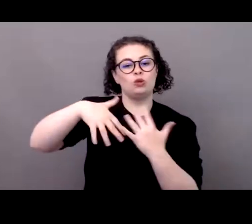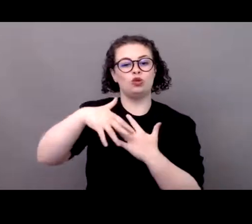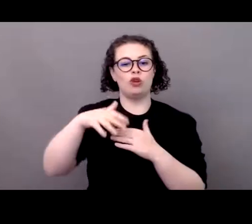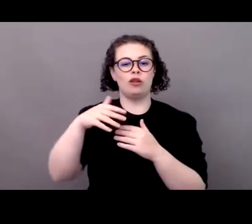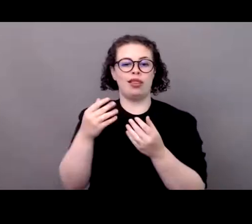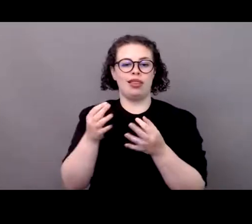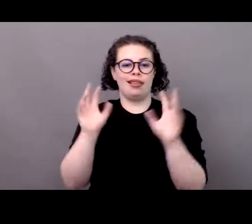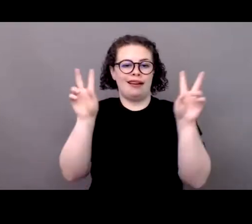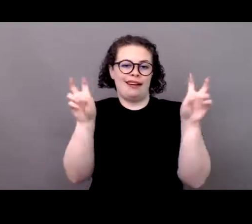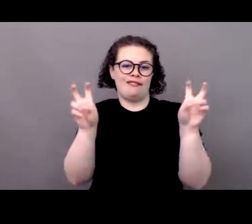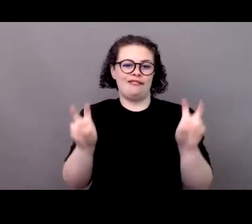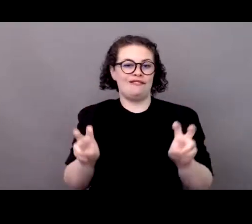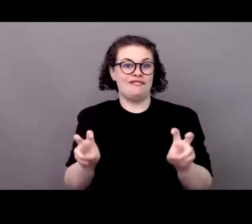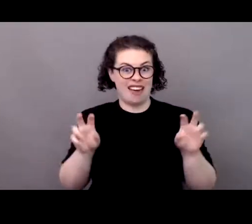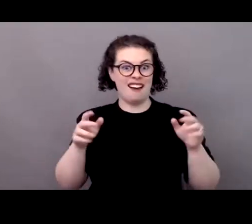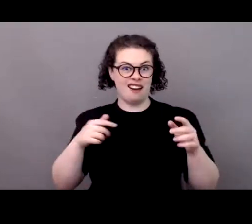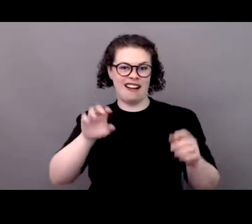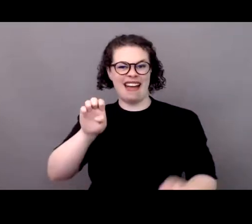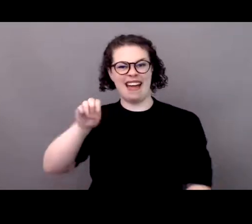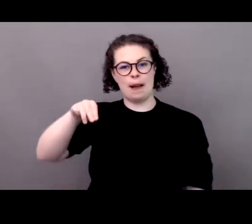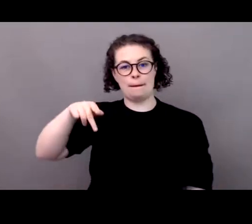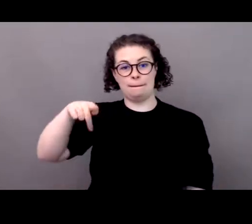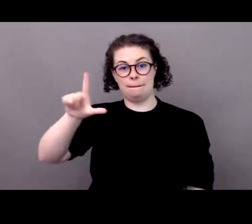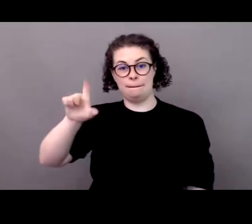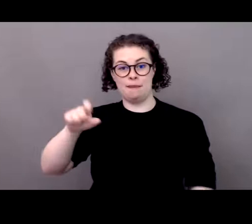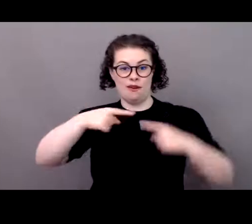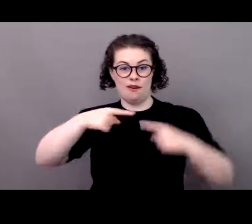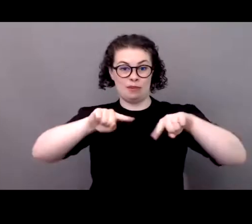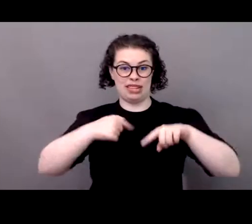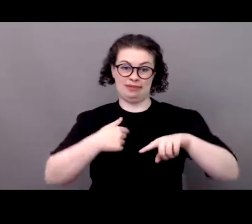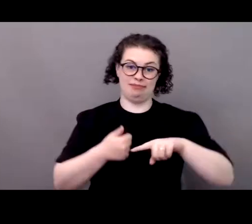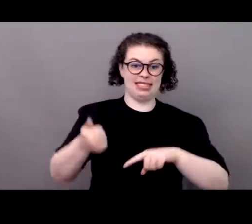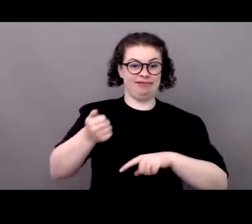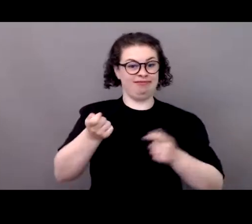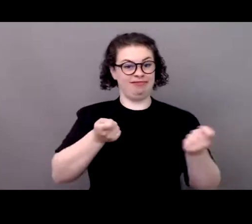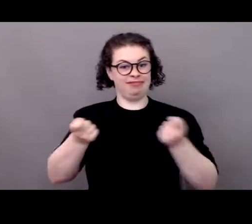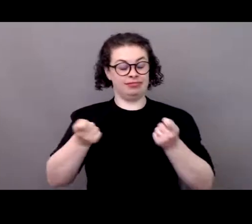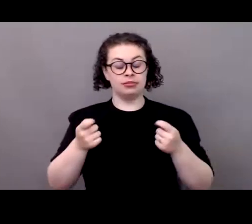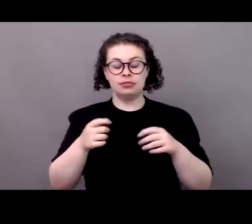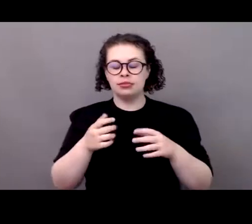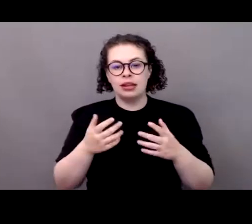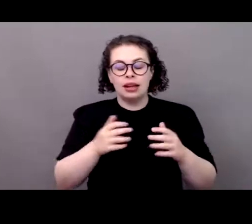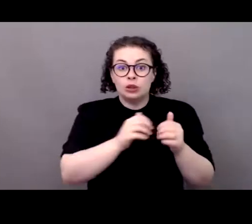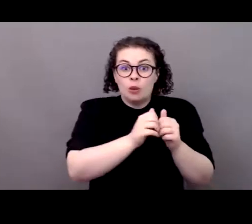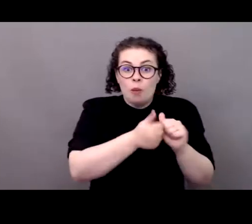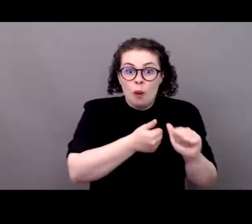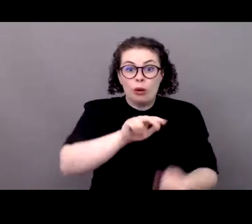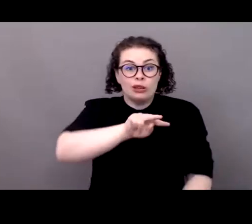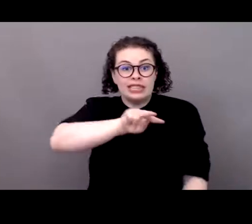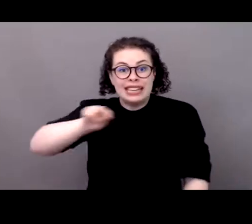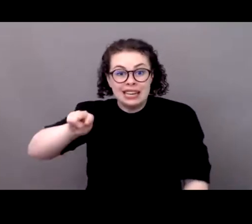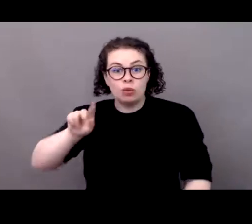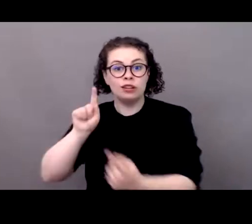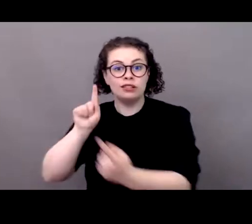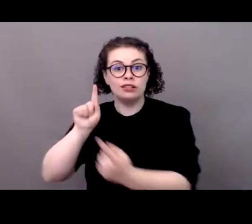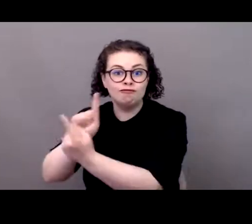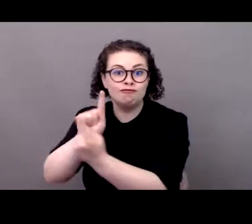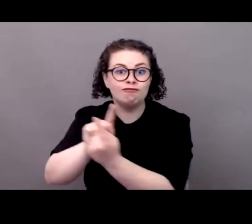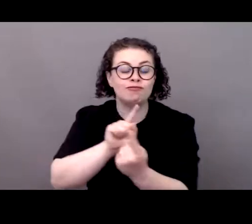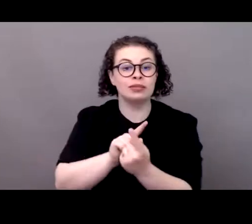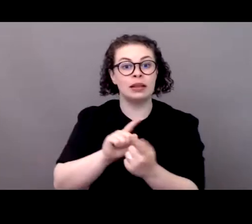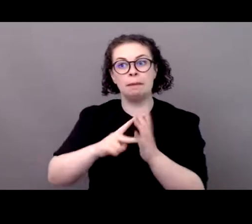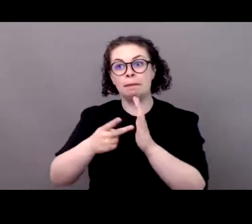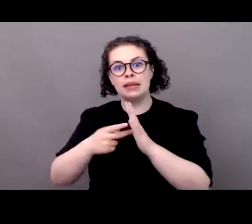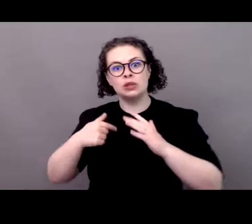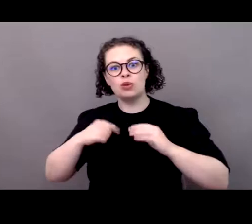how sports can shape the wider society you know because sport promotes and teaches values such as mutual respect and understanding solidarity